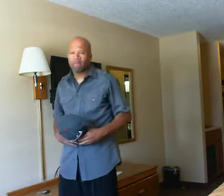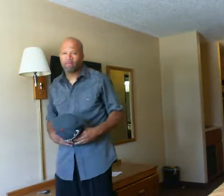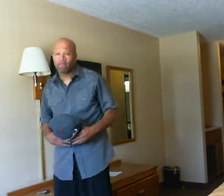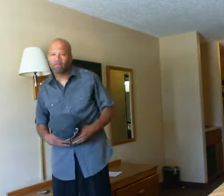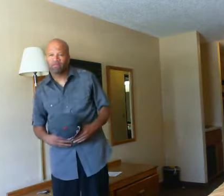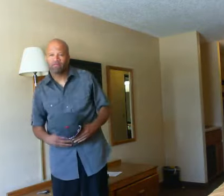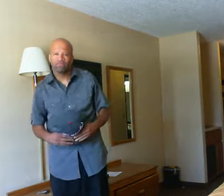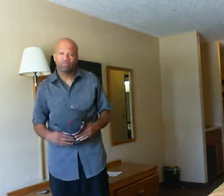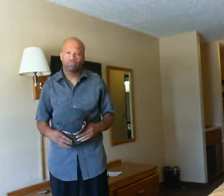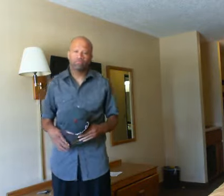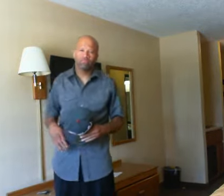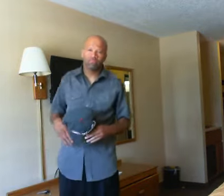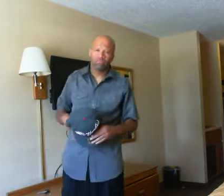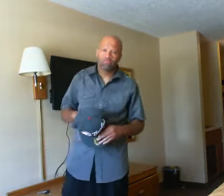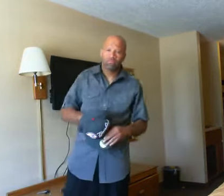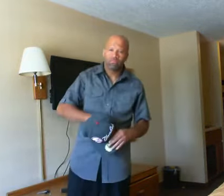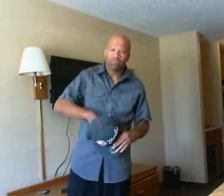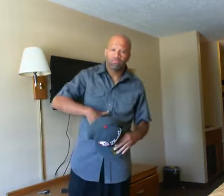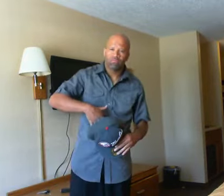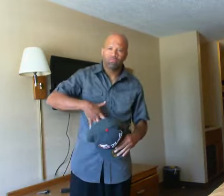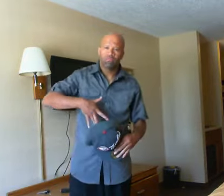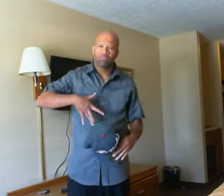I'm sorry,